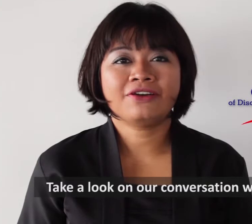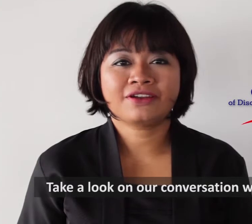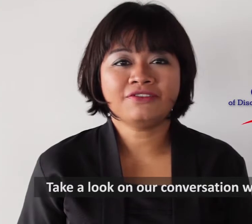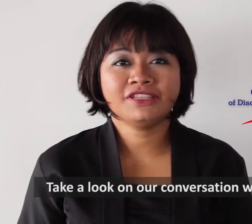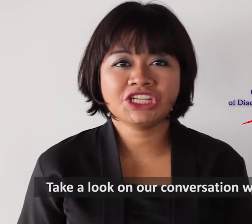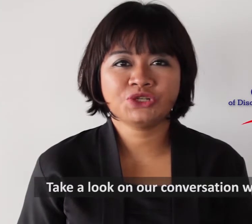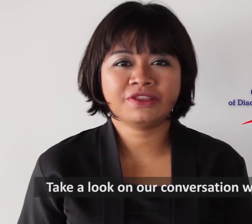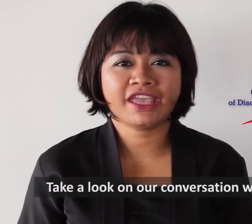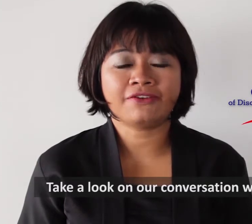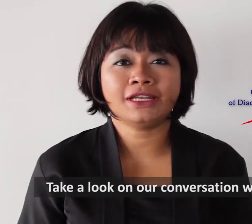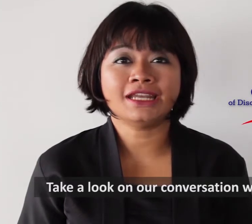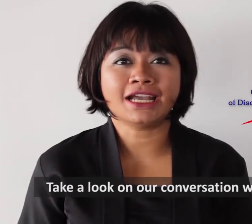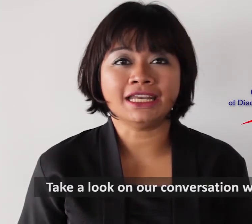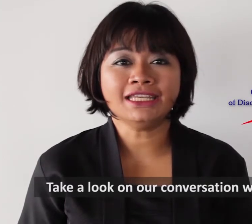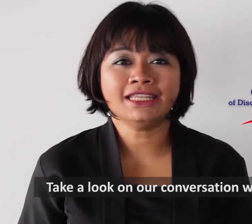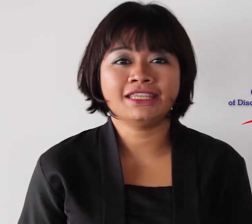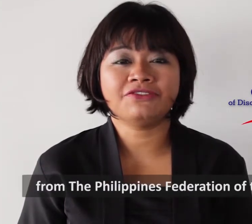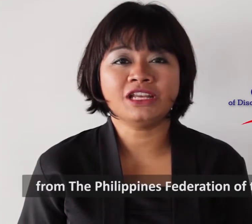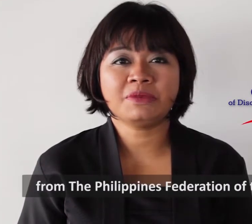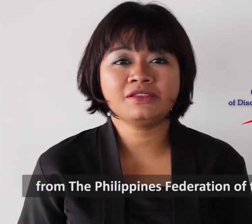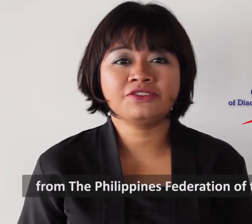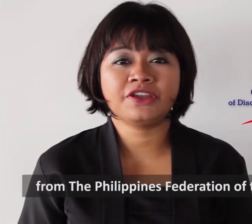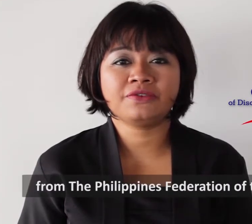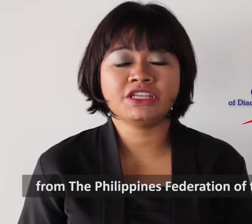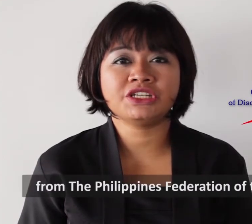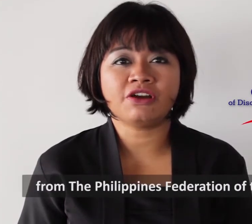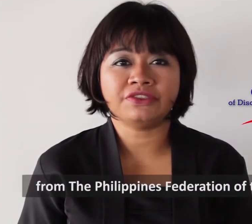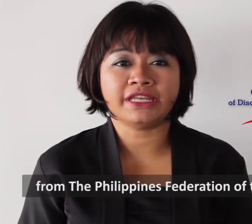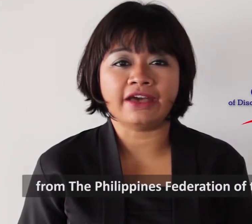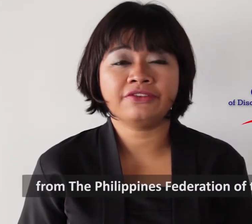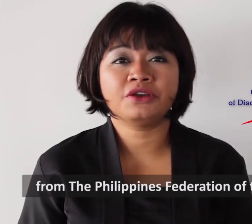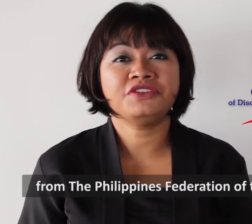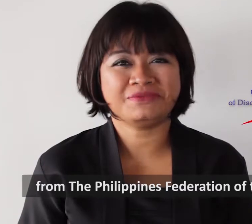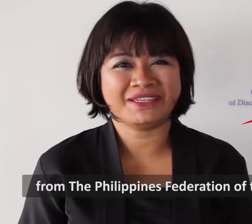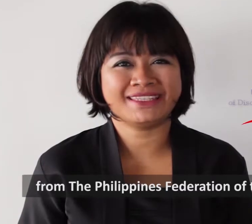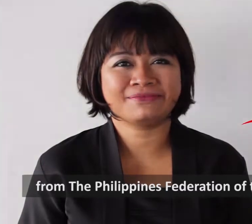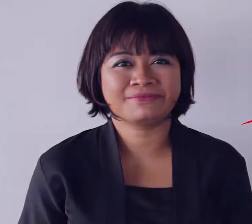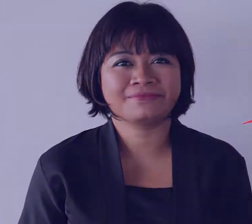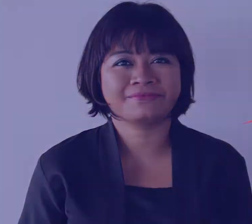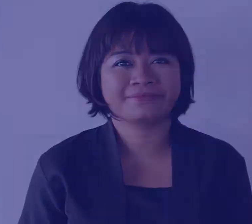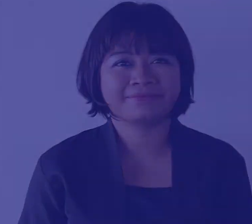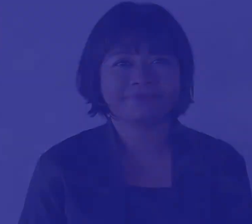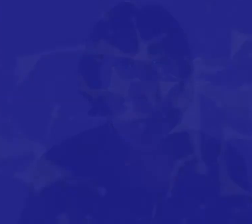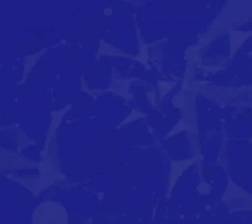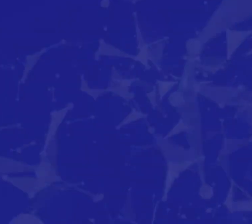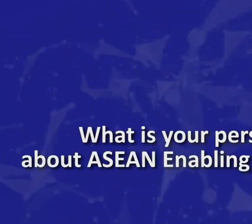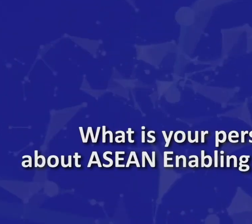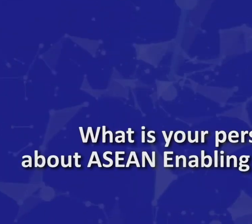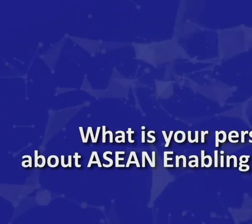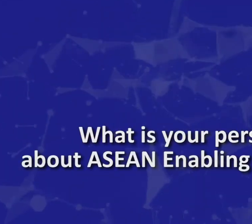our conversation with Caroline Dagani, the Philippines Federation of the Deaf, Philippines. What is